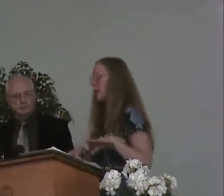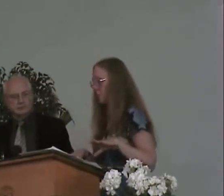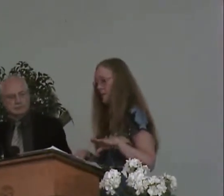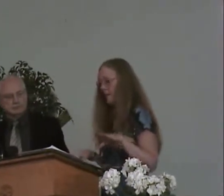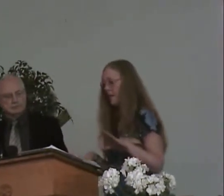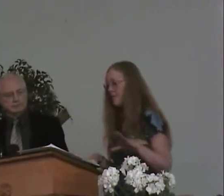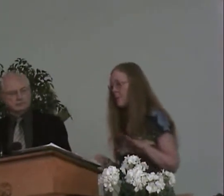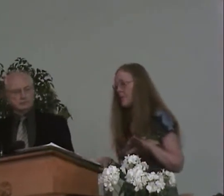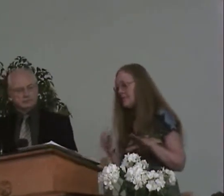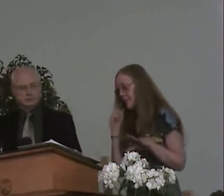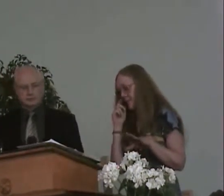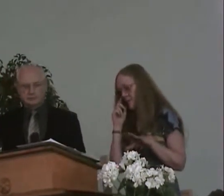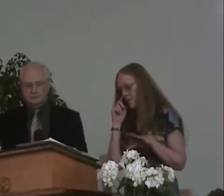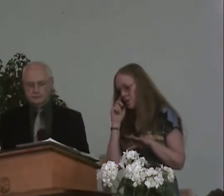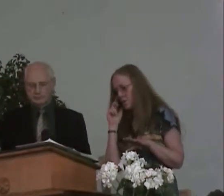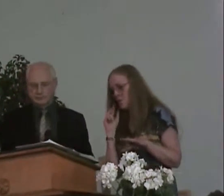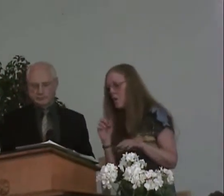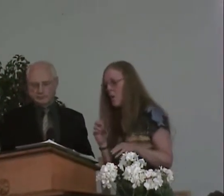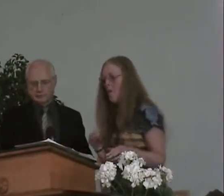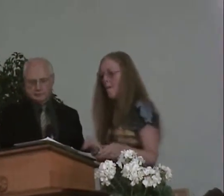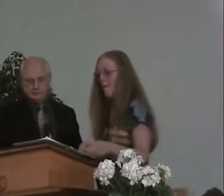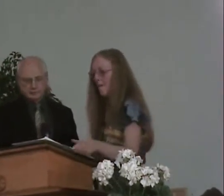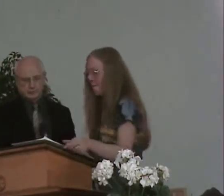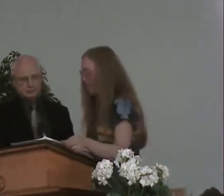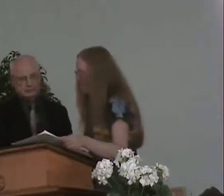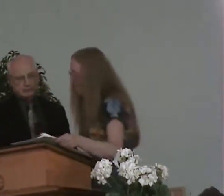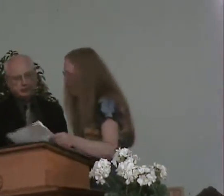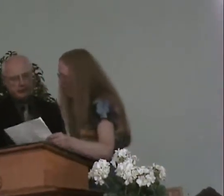it would be a very easy thing to do.